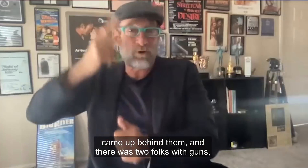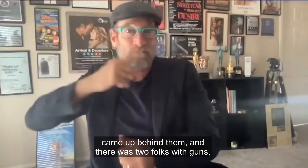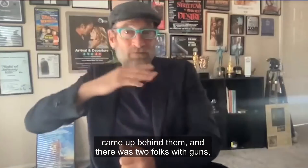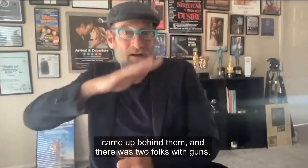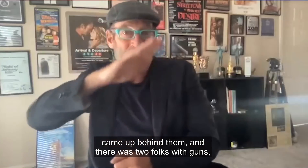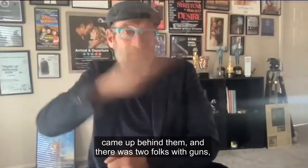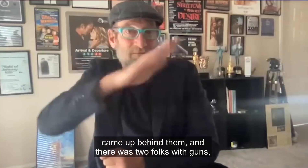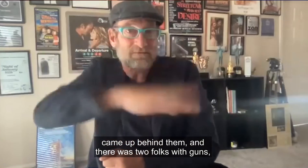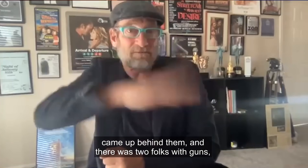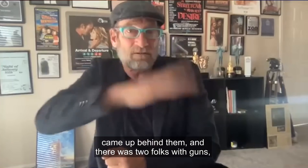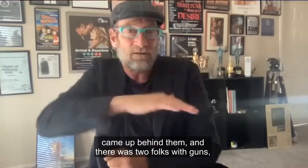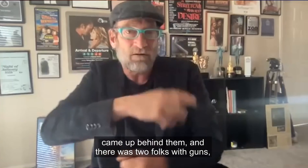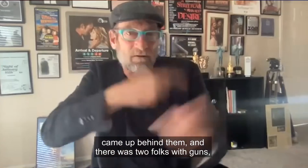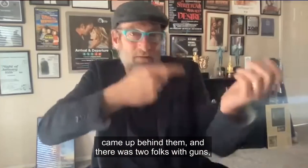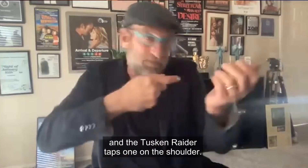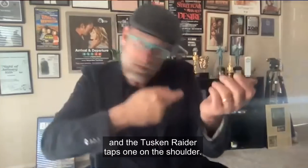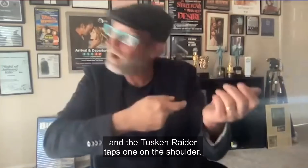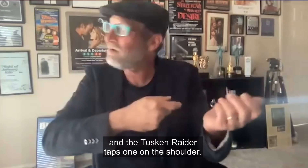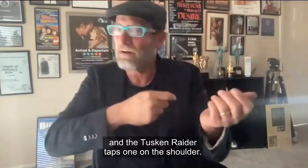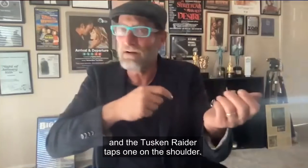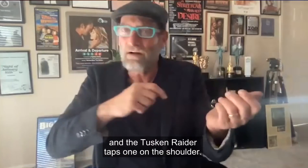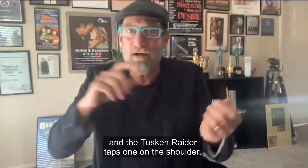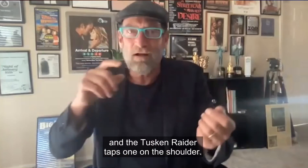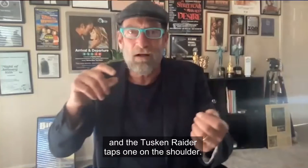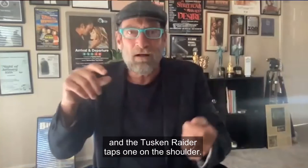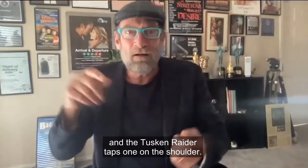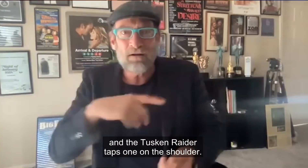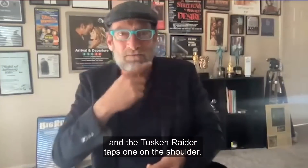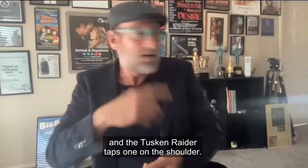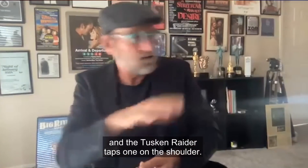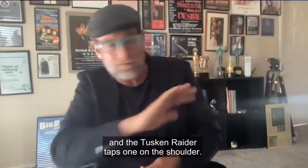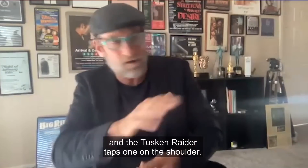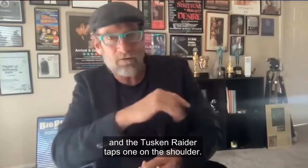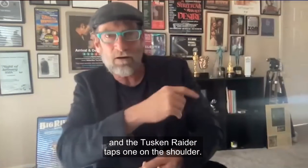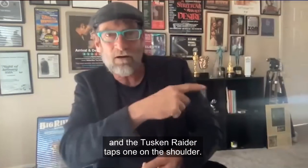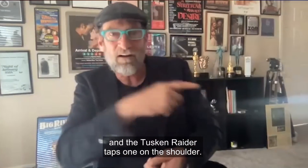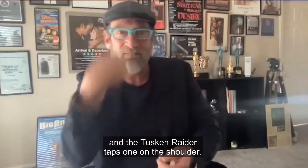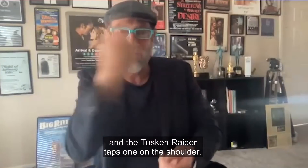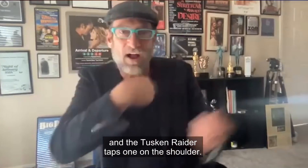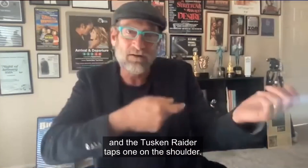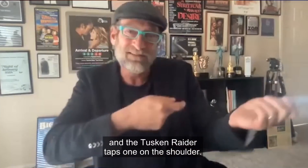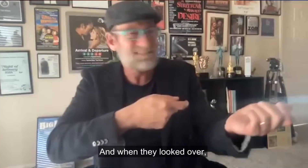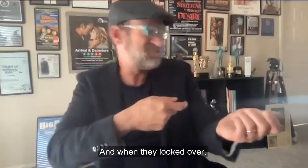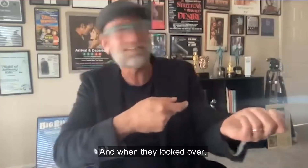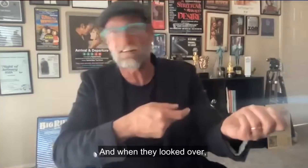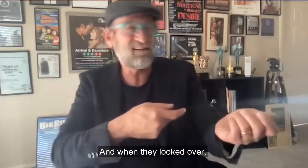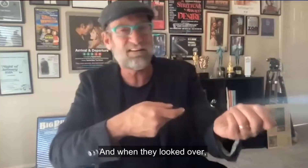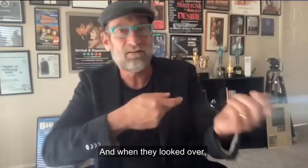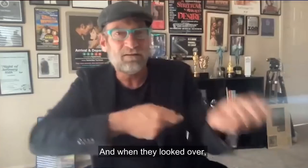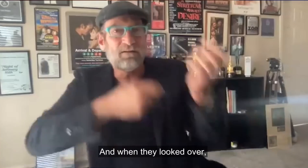two folks with guns, and the Tuscan Raider taps one on the shoulder. And when they looked over,